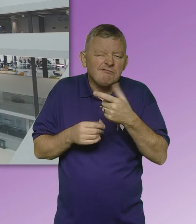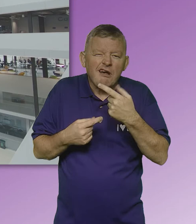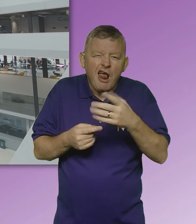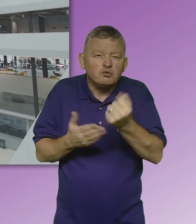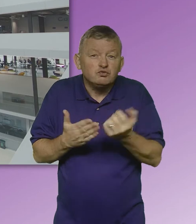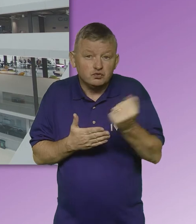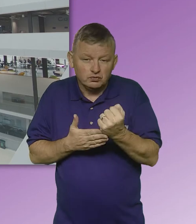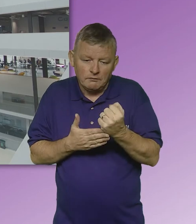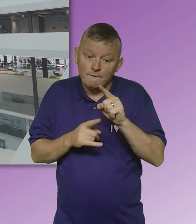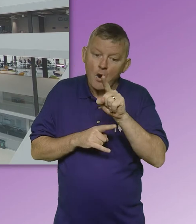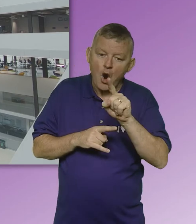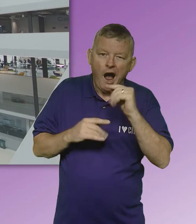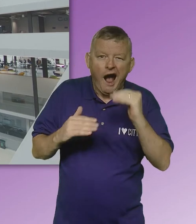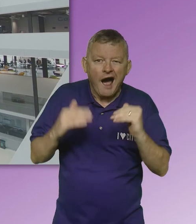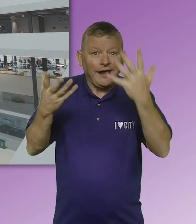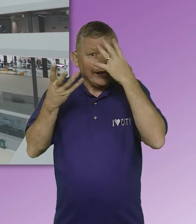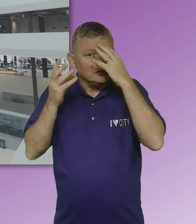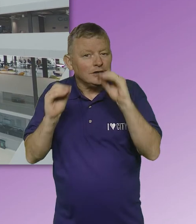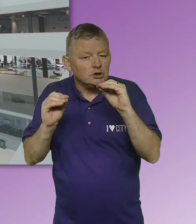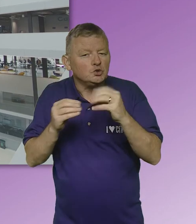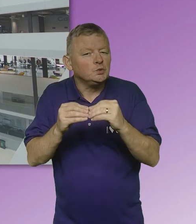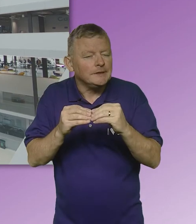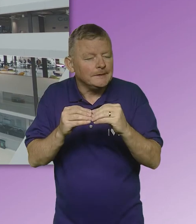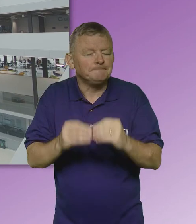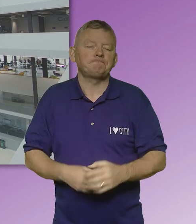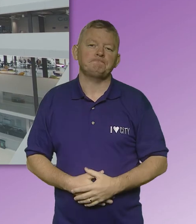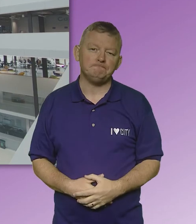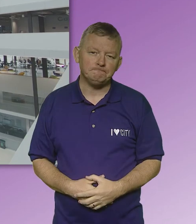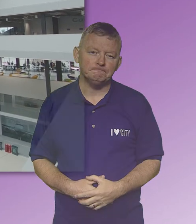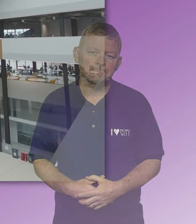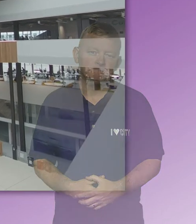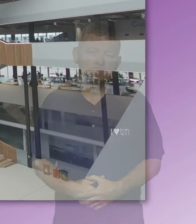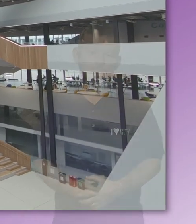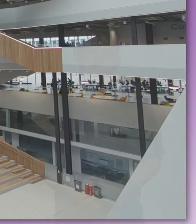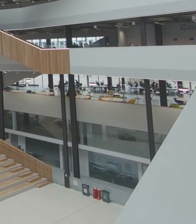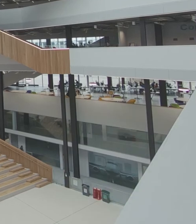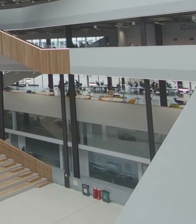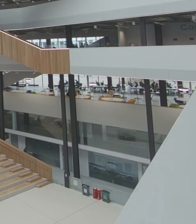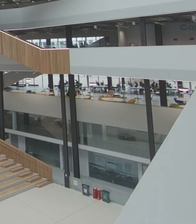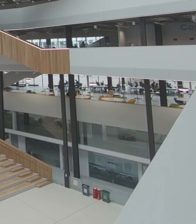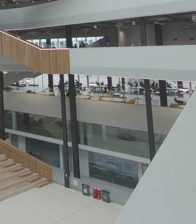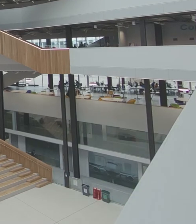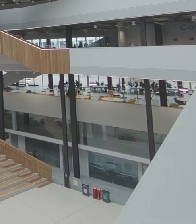from bursary